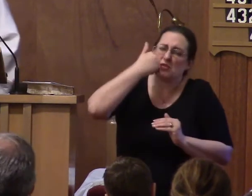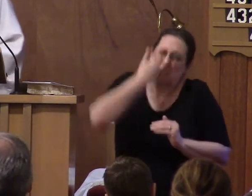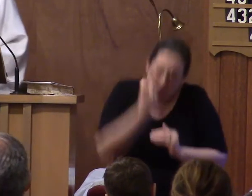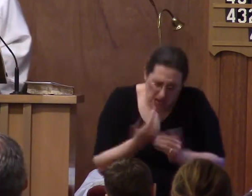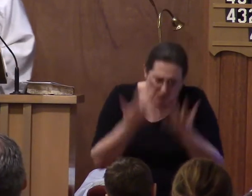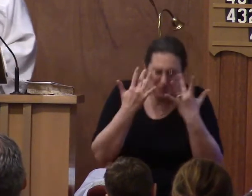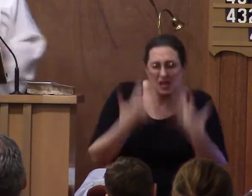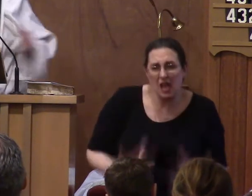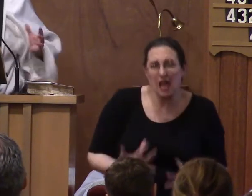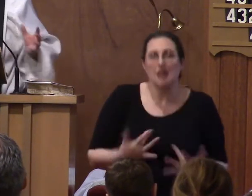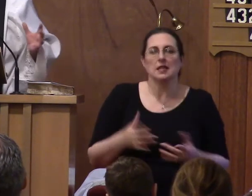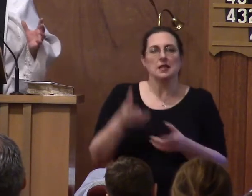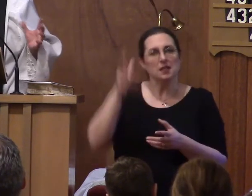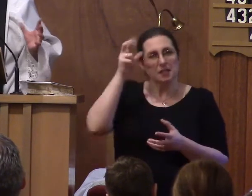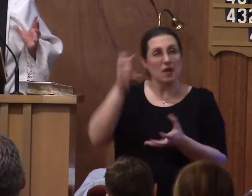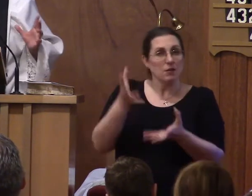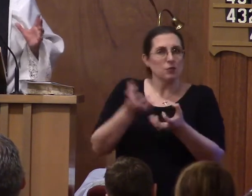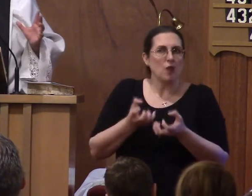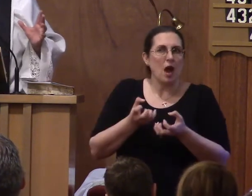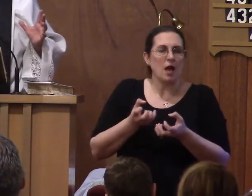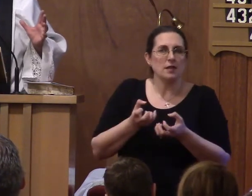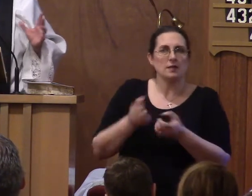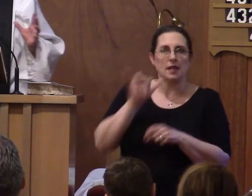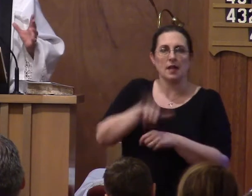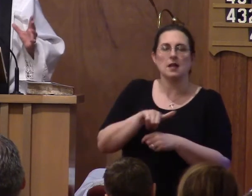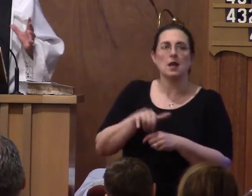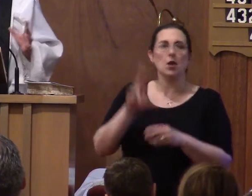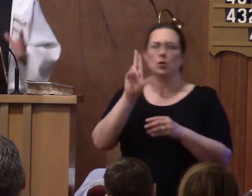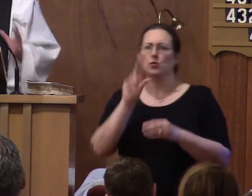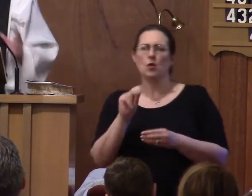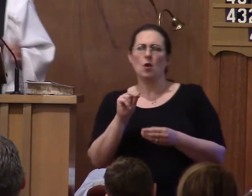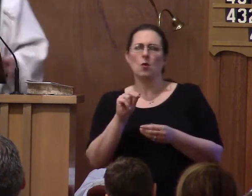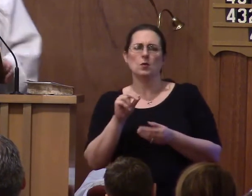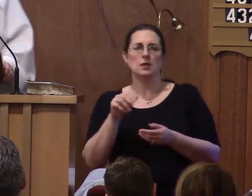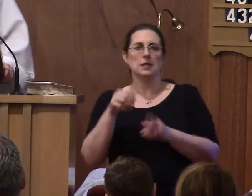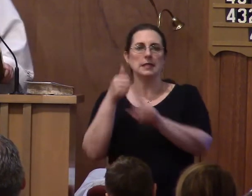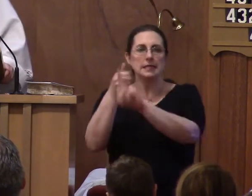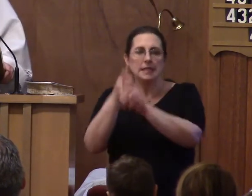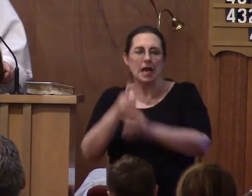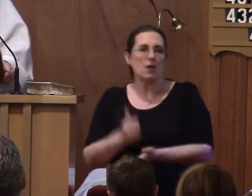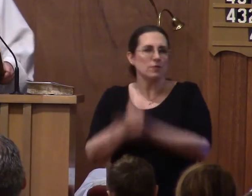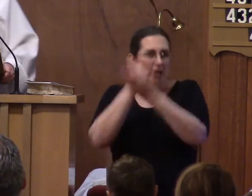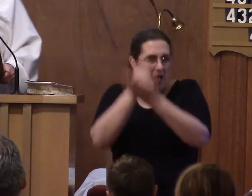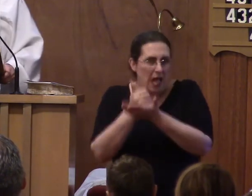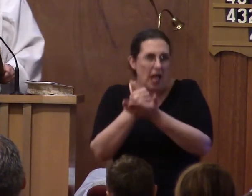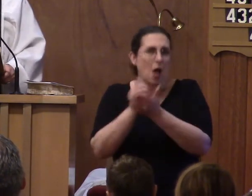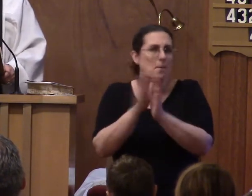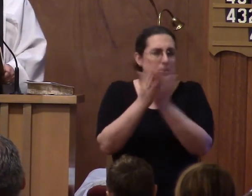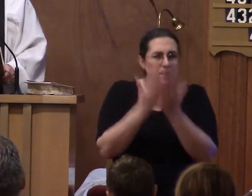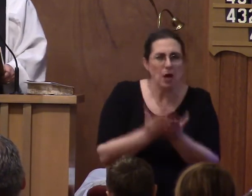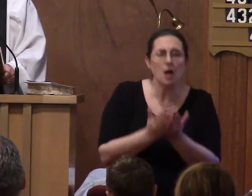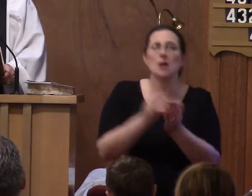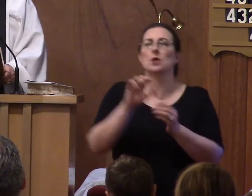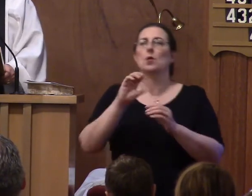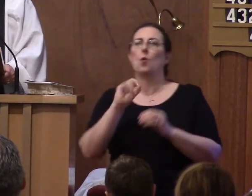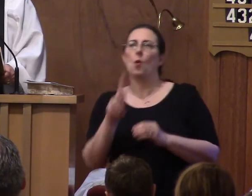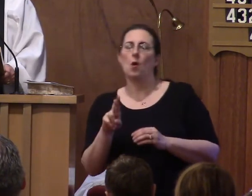And no self-help motivation or temporal exercise of conscience can overcome